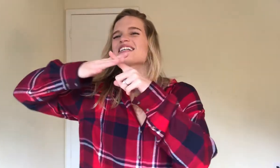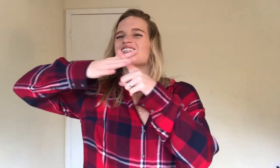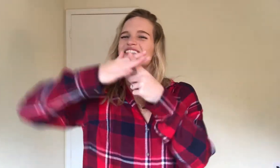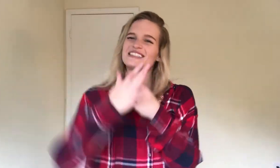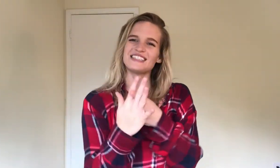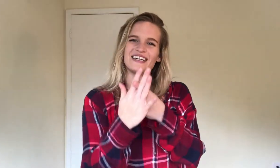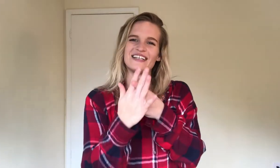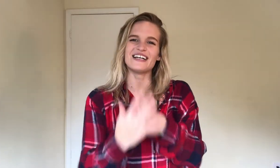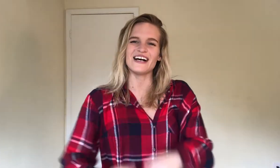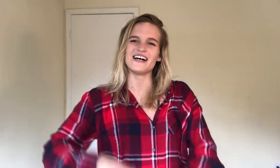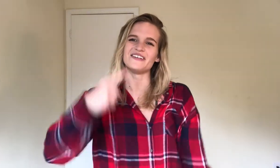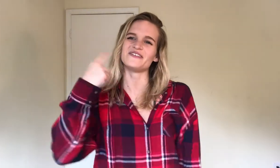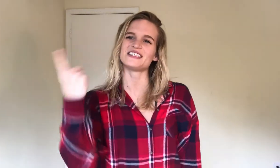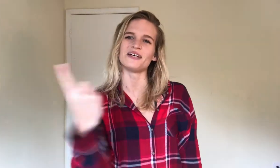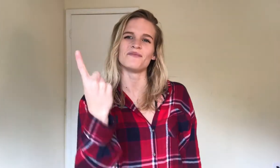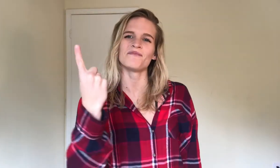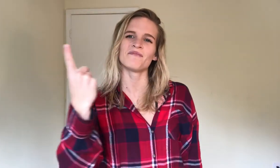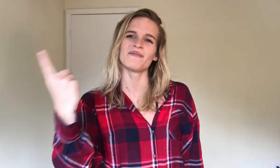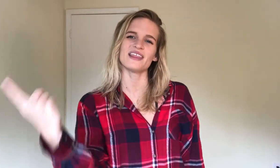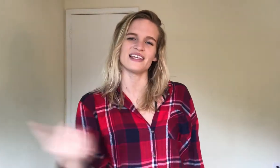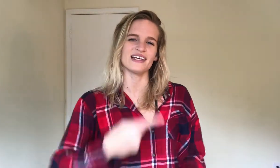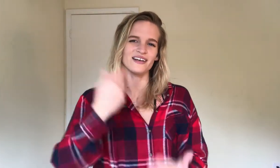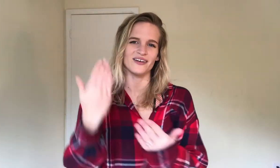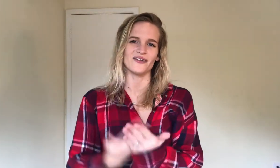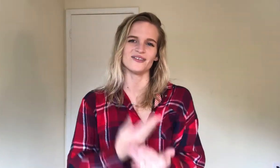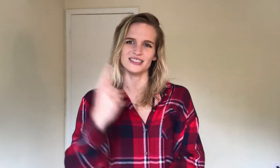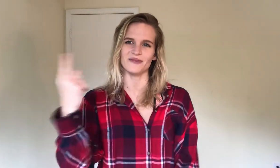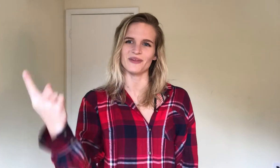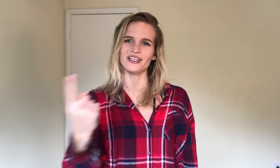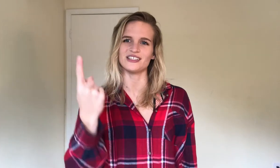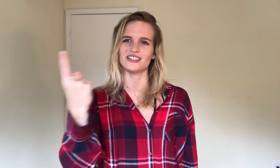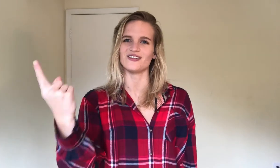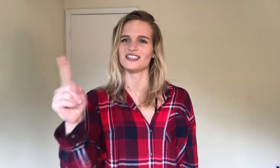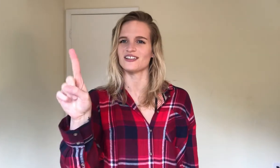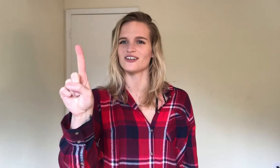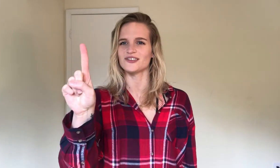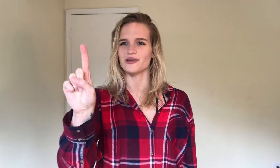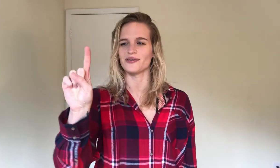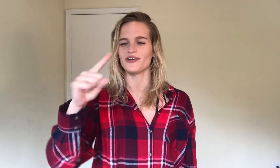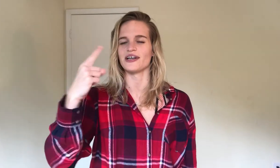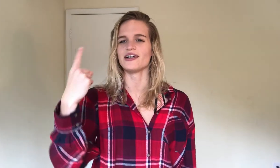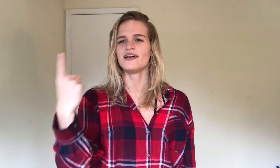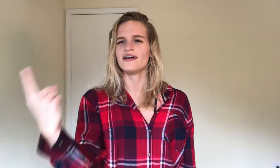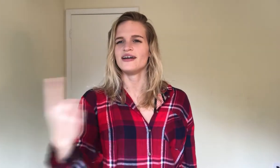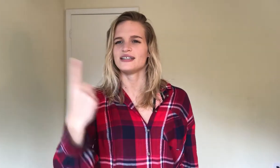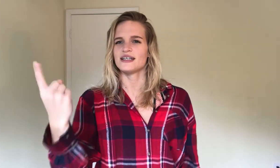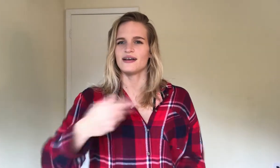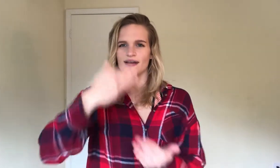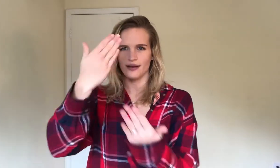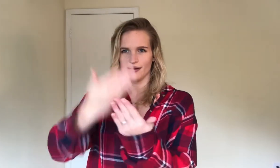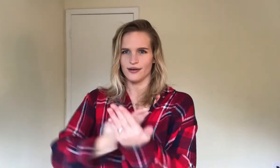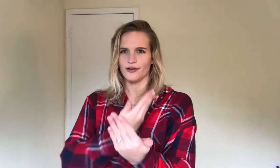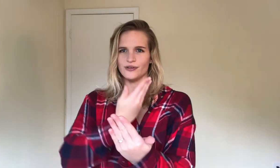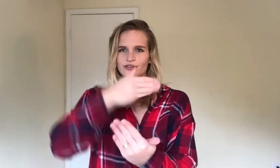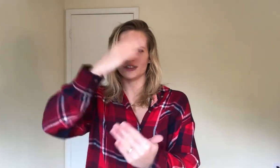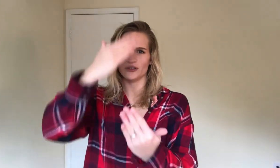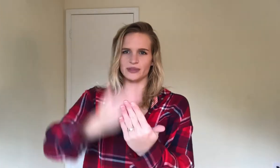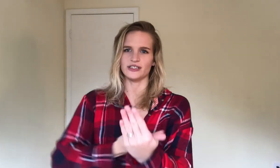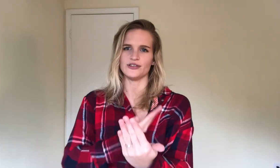The start of something new, something, you just go in circles with your finger, new, you scoop it to